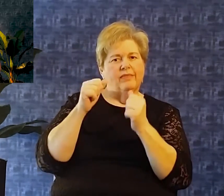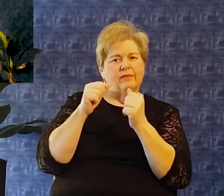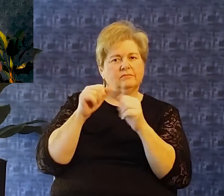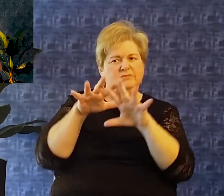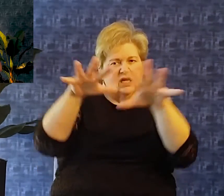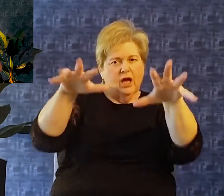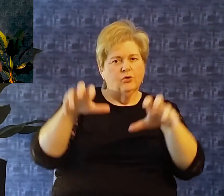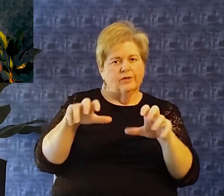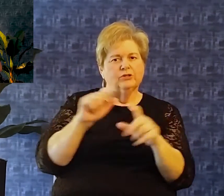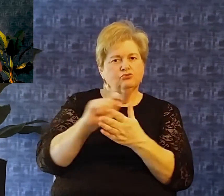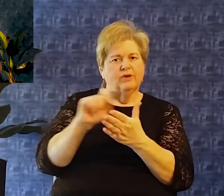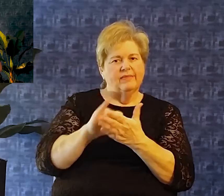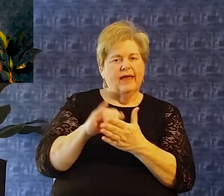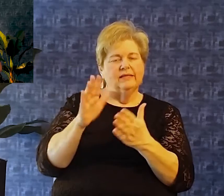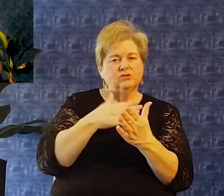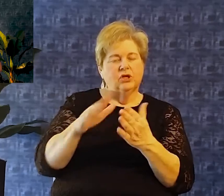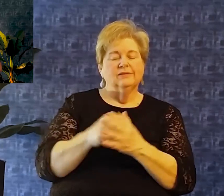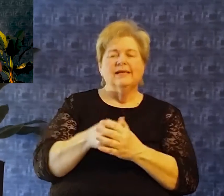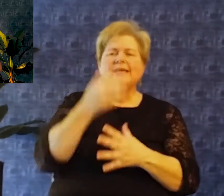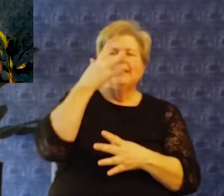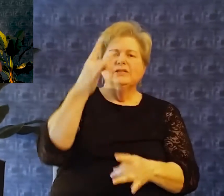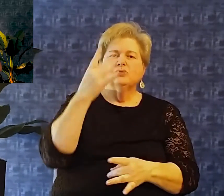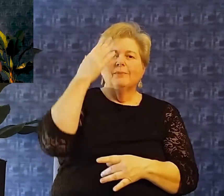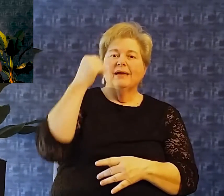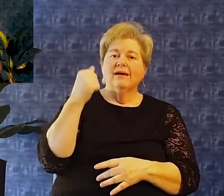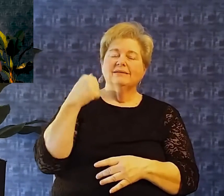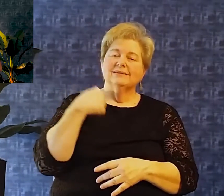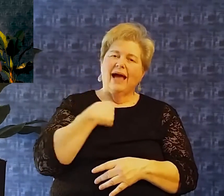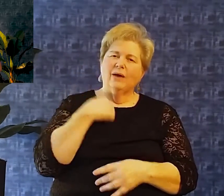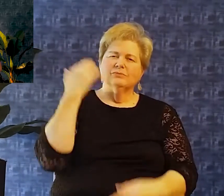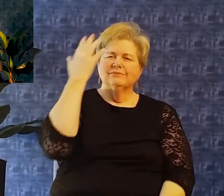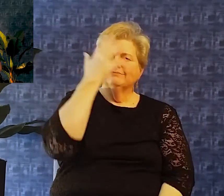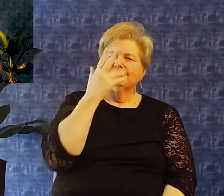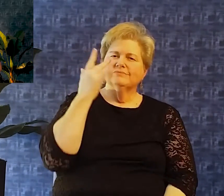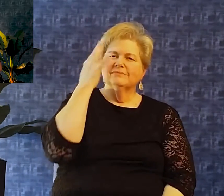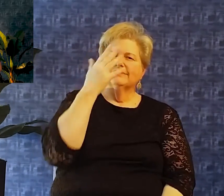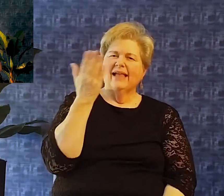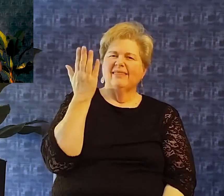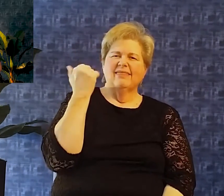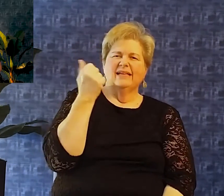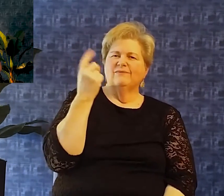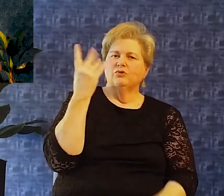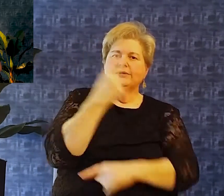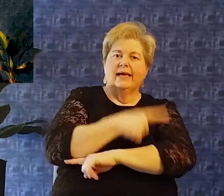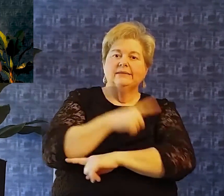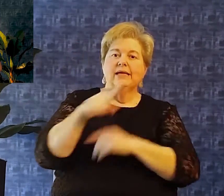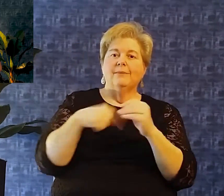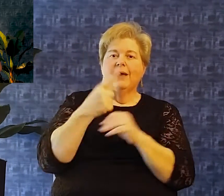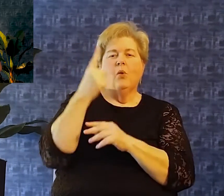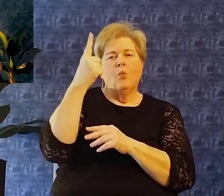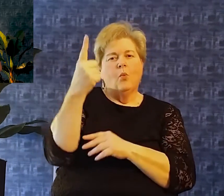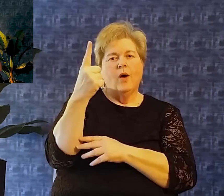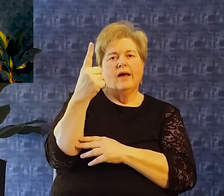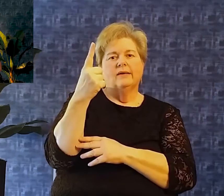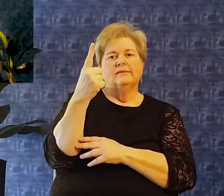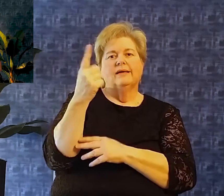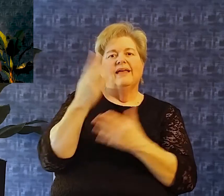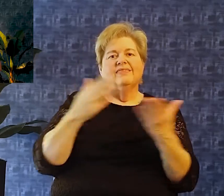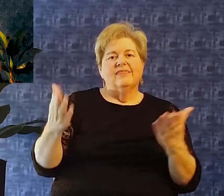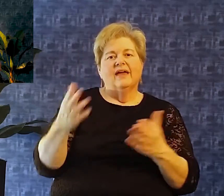last couple of days about one of the highlights for me as a pastor is to see Someone will come to